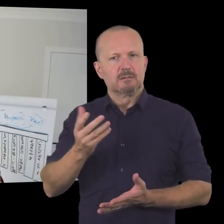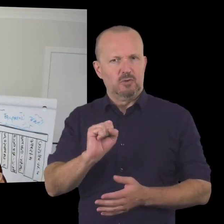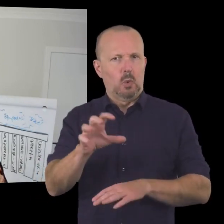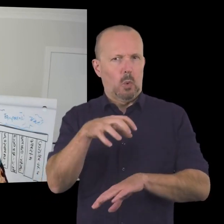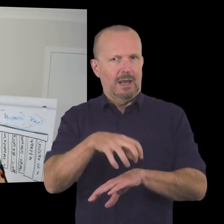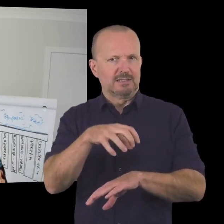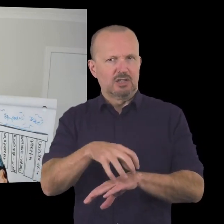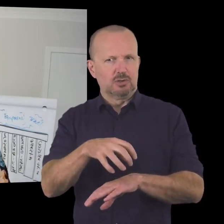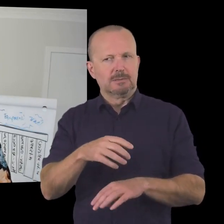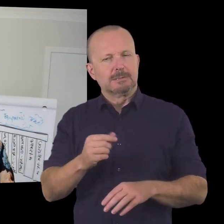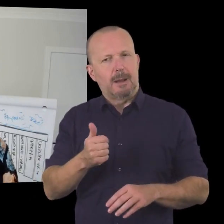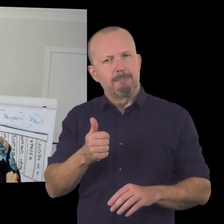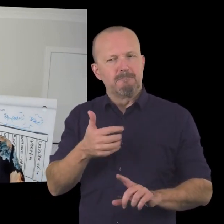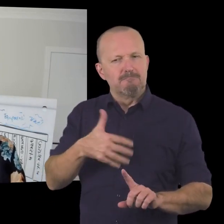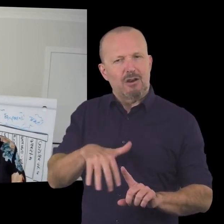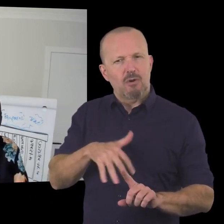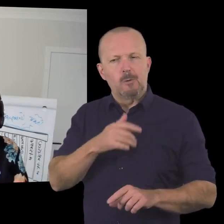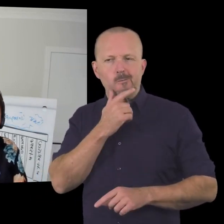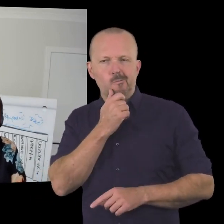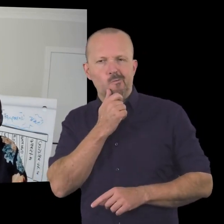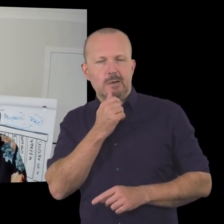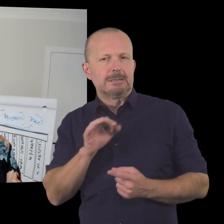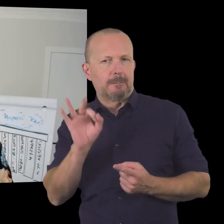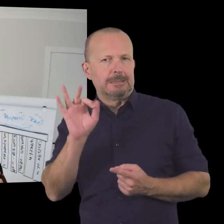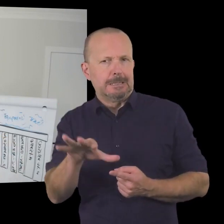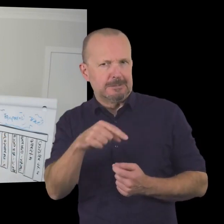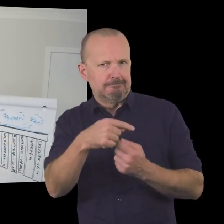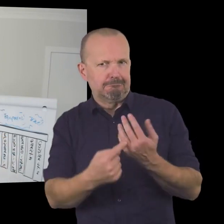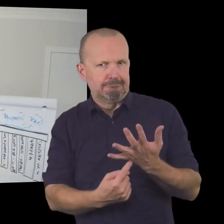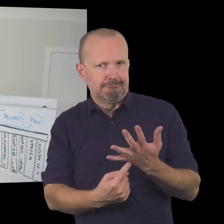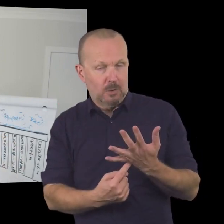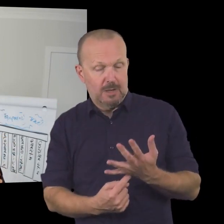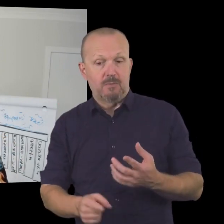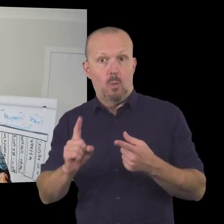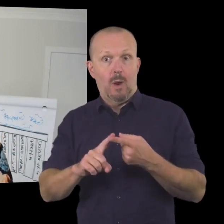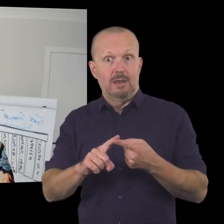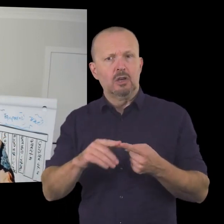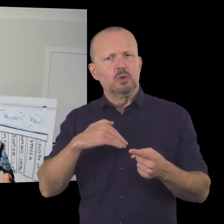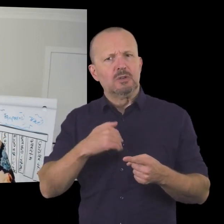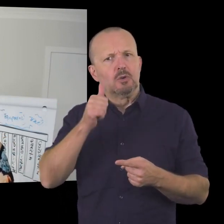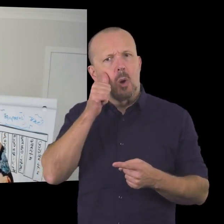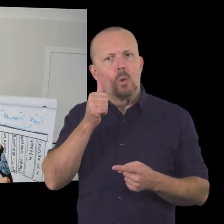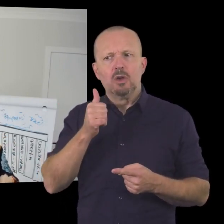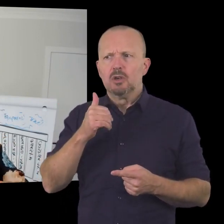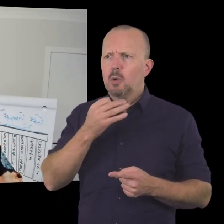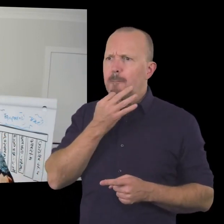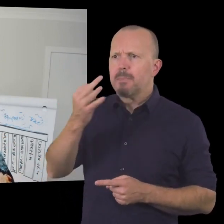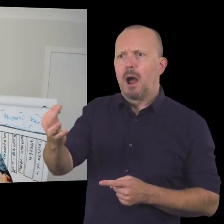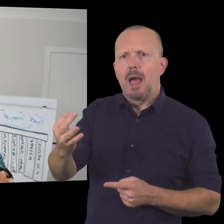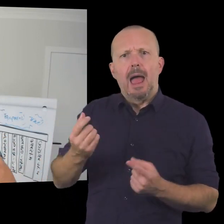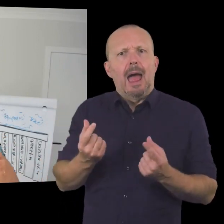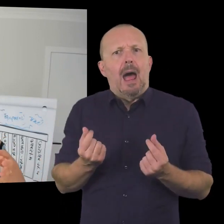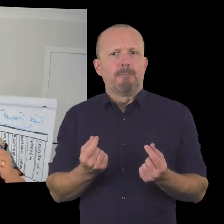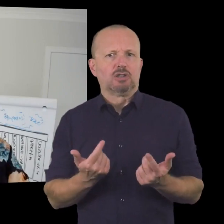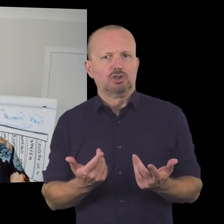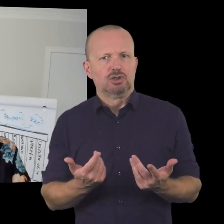and there's a couple of top tips to take out so one is to know how much money you need how much money do